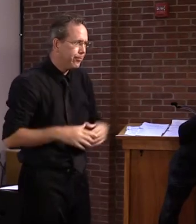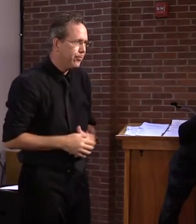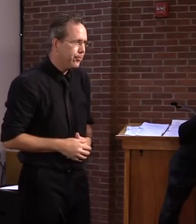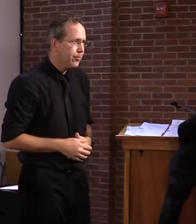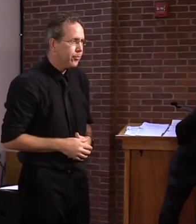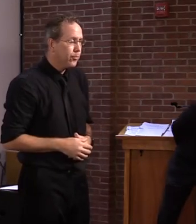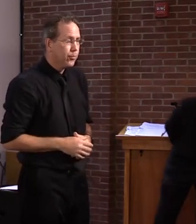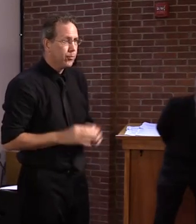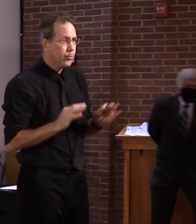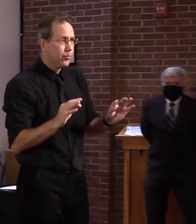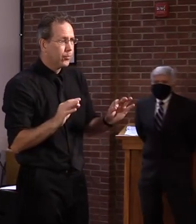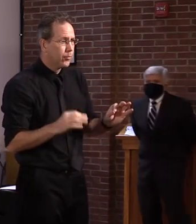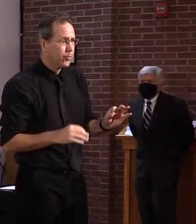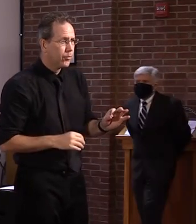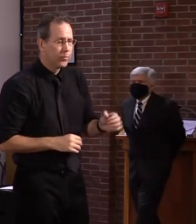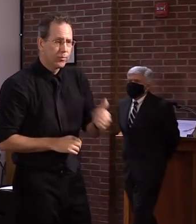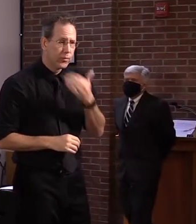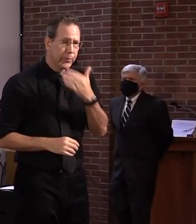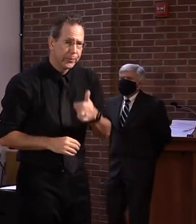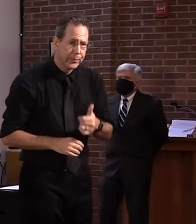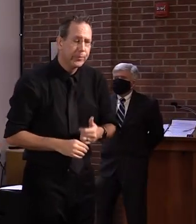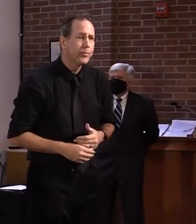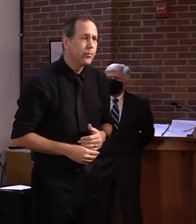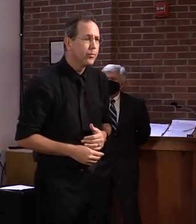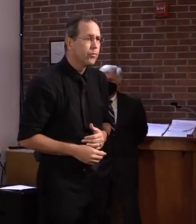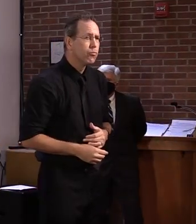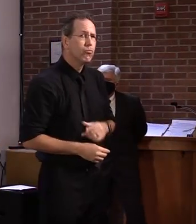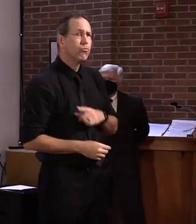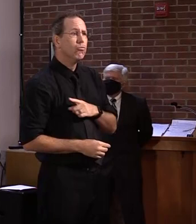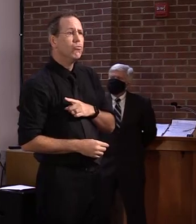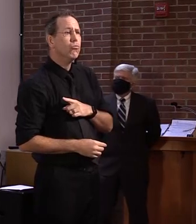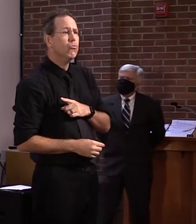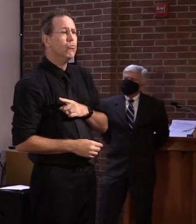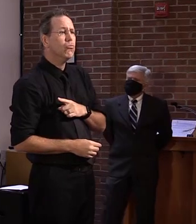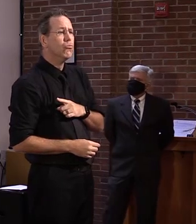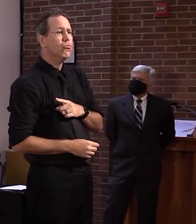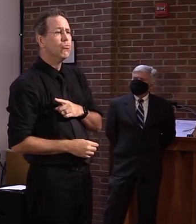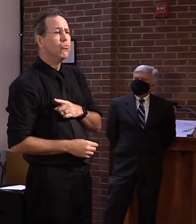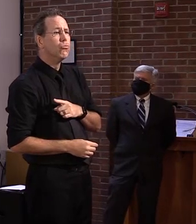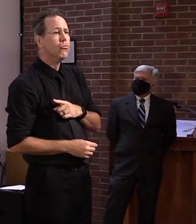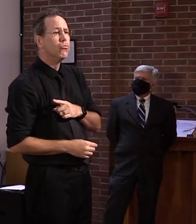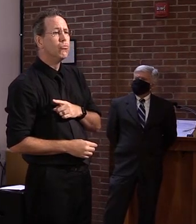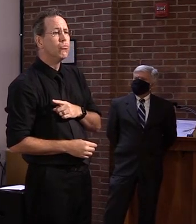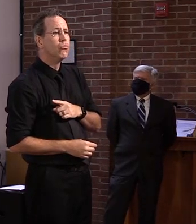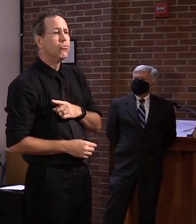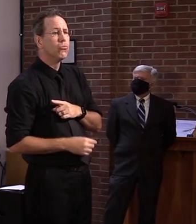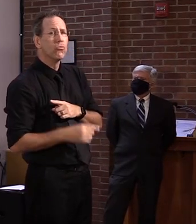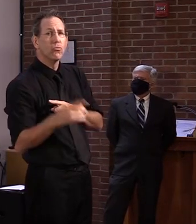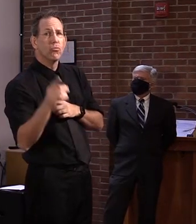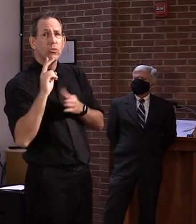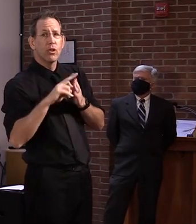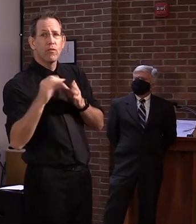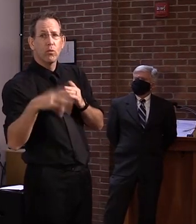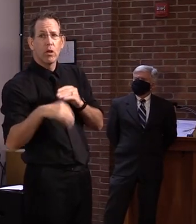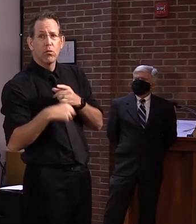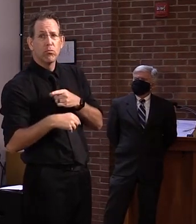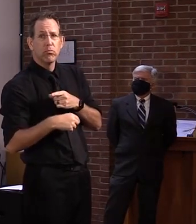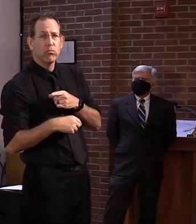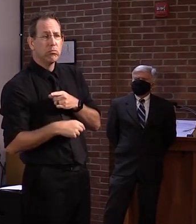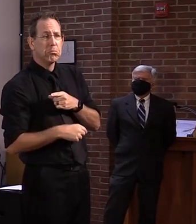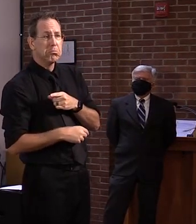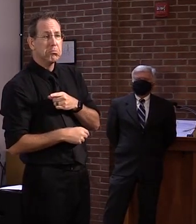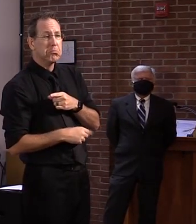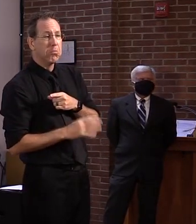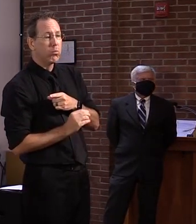I should have probably asked Secretary French, is there anything you want to add to the education portion? I don't think so, Governor. think you can do that.